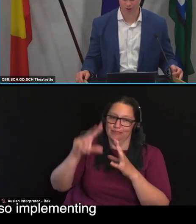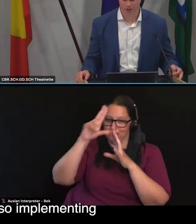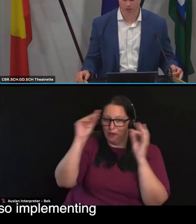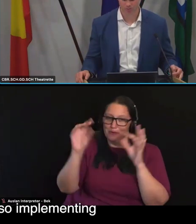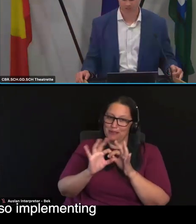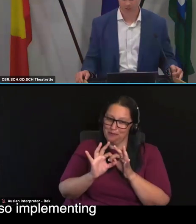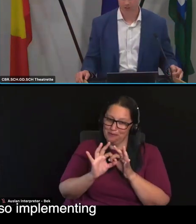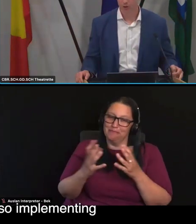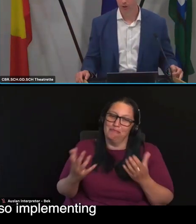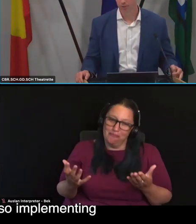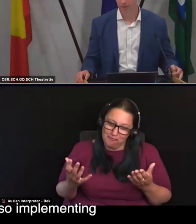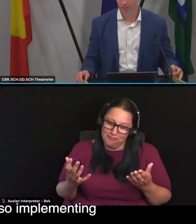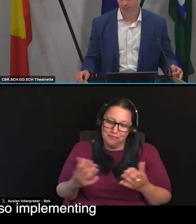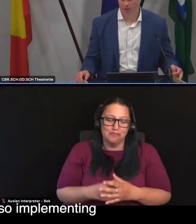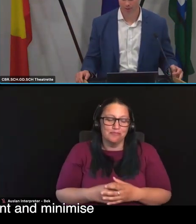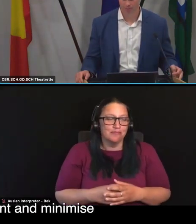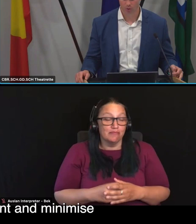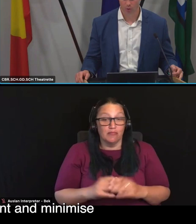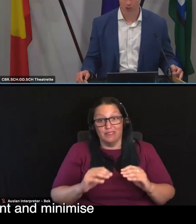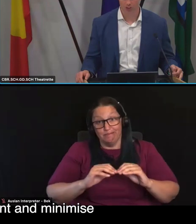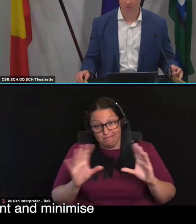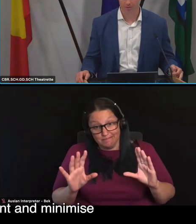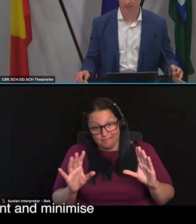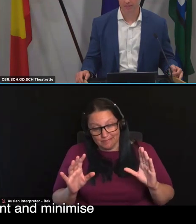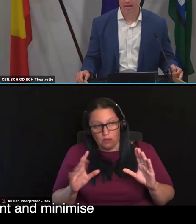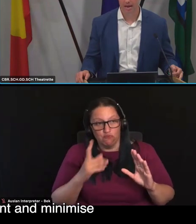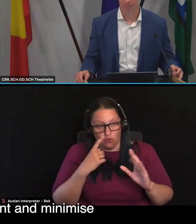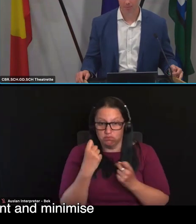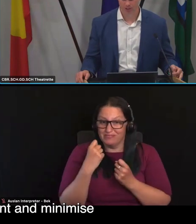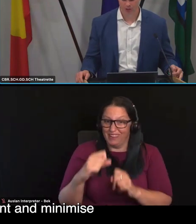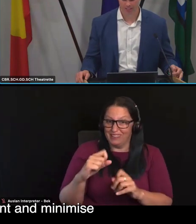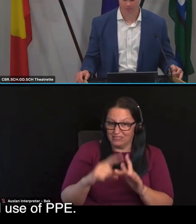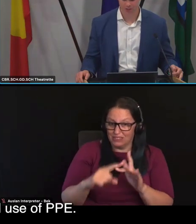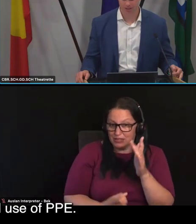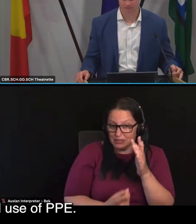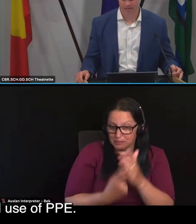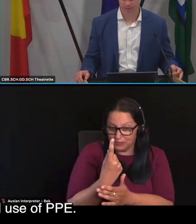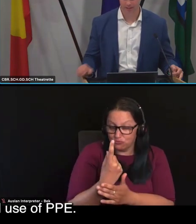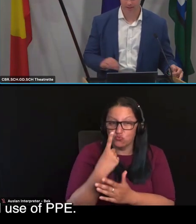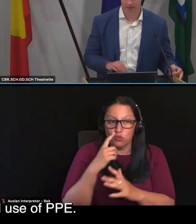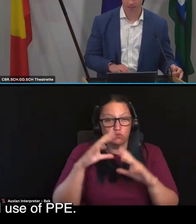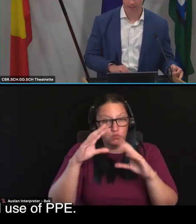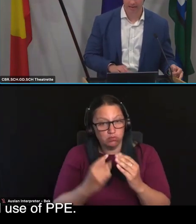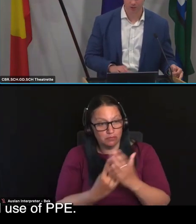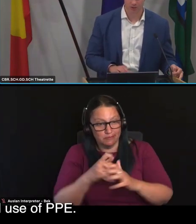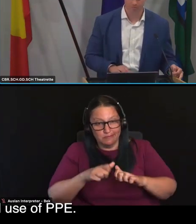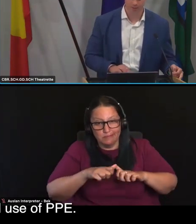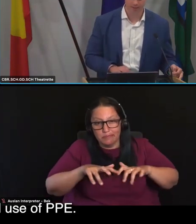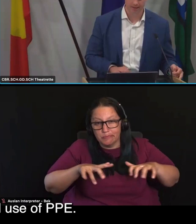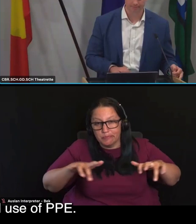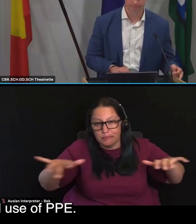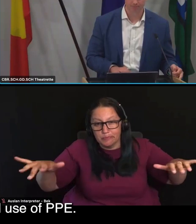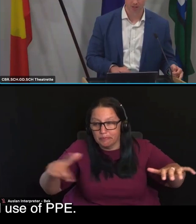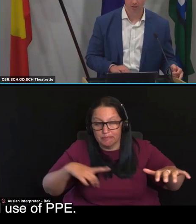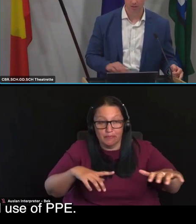prevention and control. So implementing appropriate precautions to prevent and minimise transmissions, availability and use